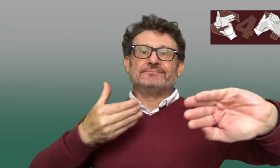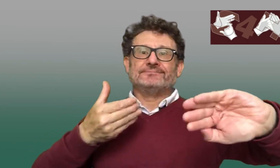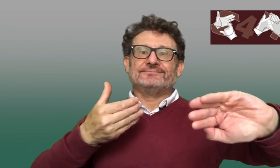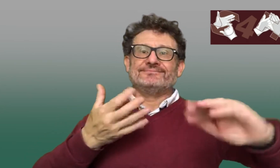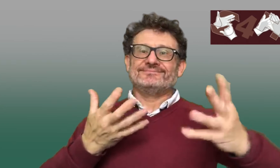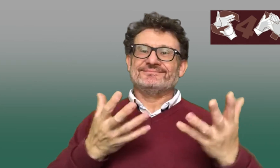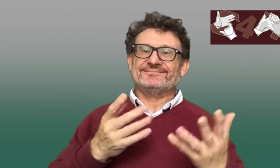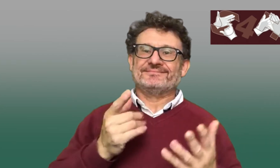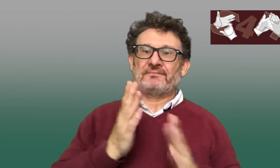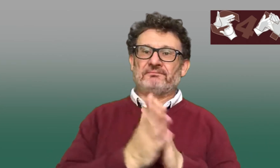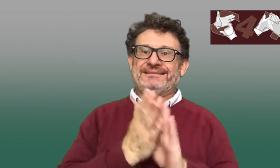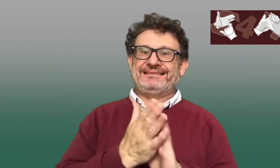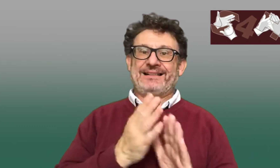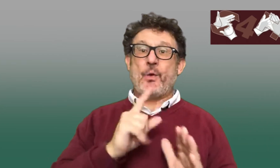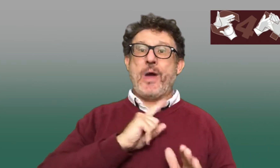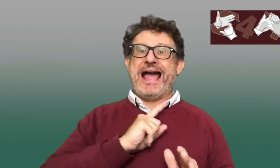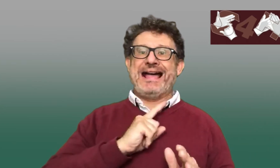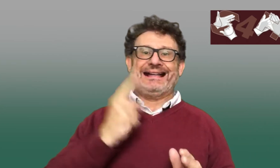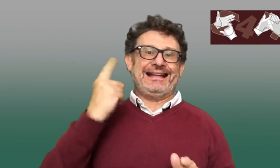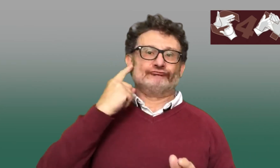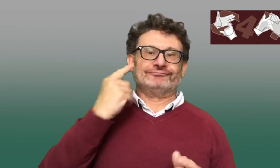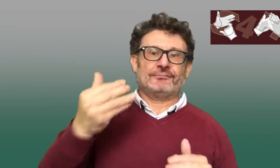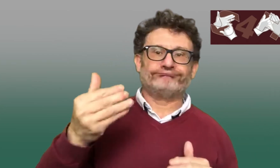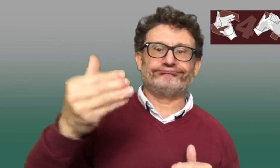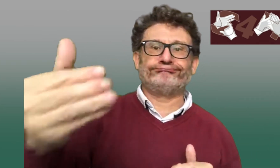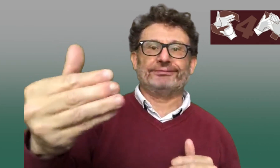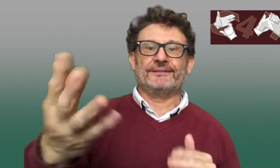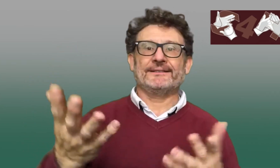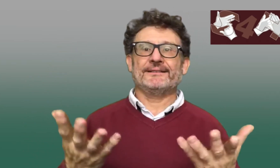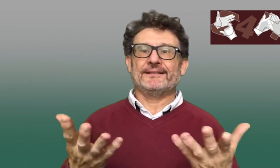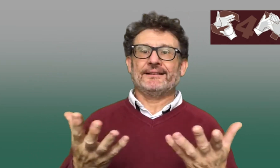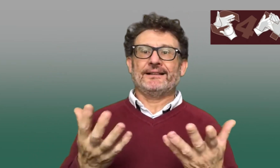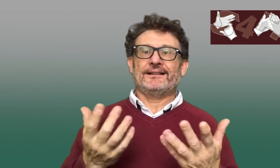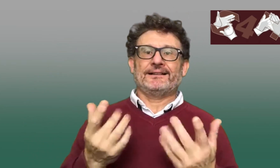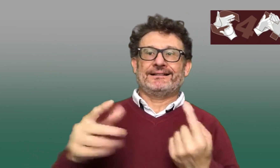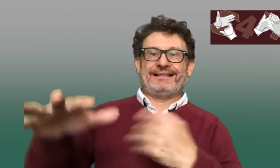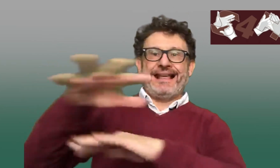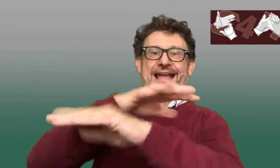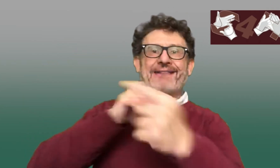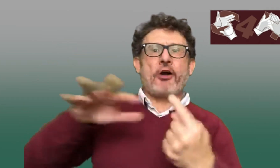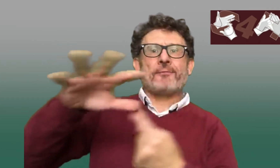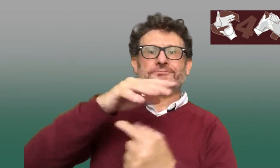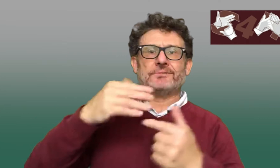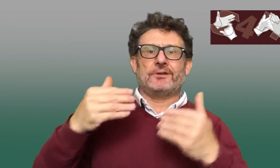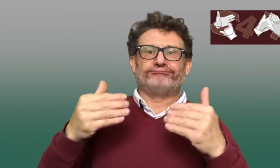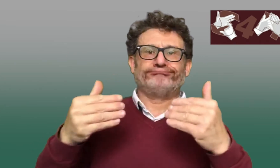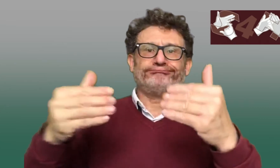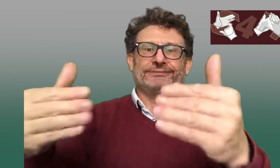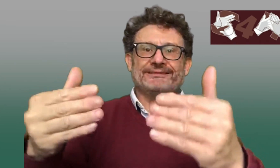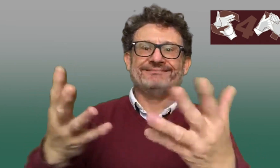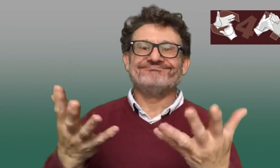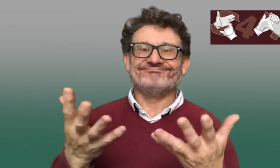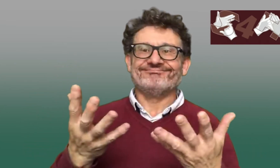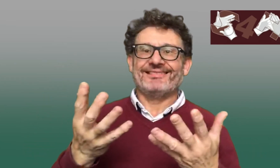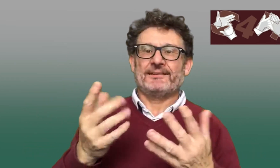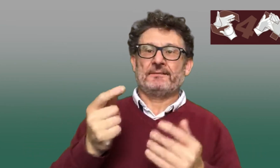further and further behind because hearing people could keep up with the pace of that learning environment. Now,